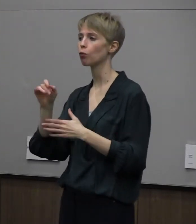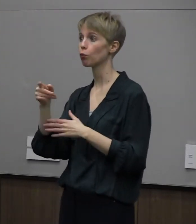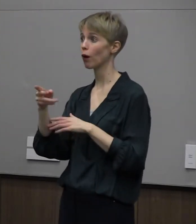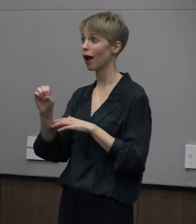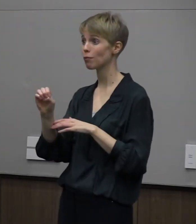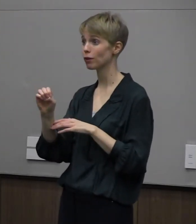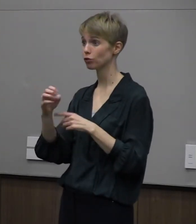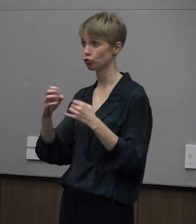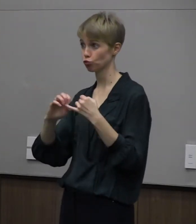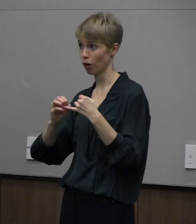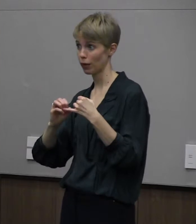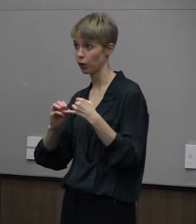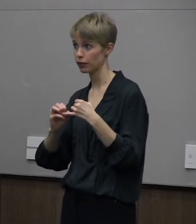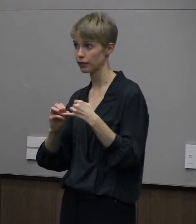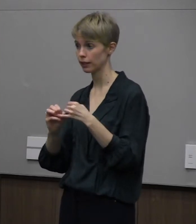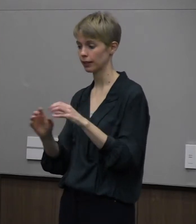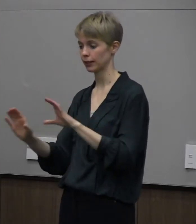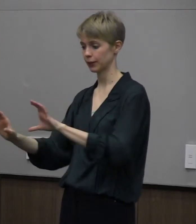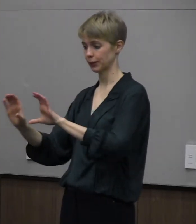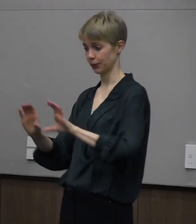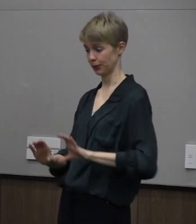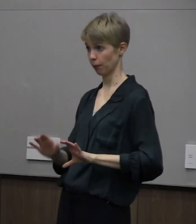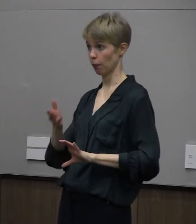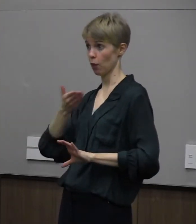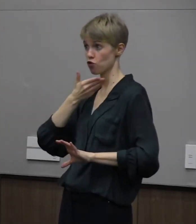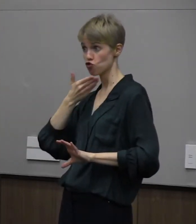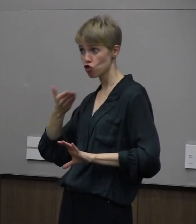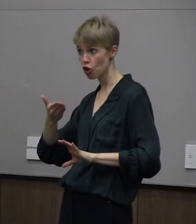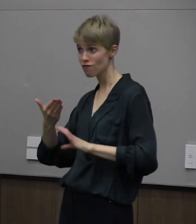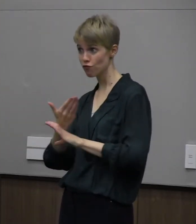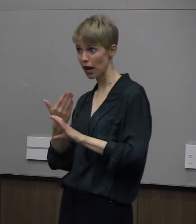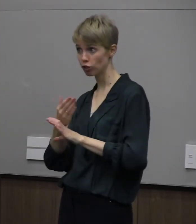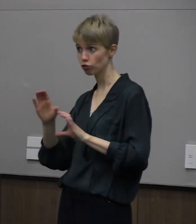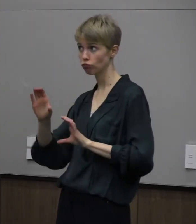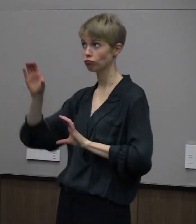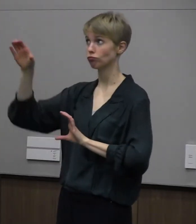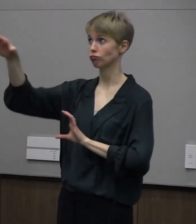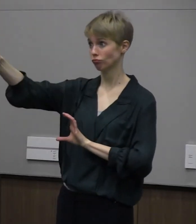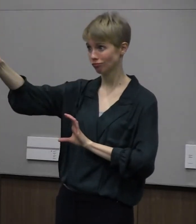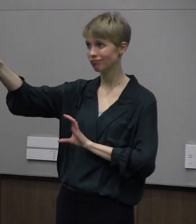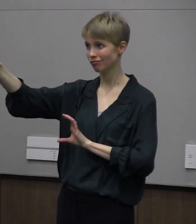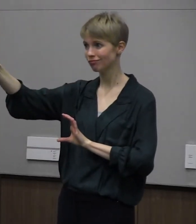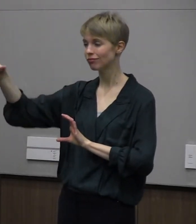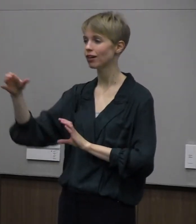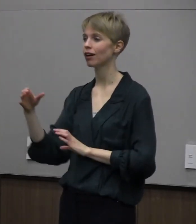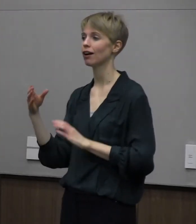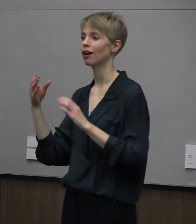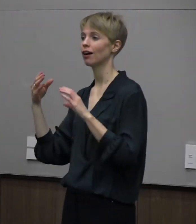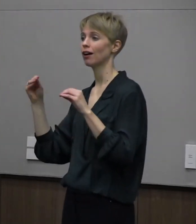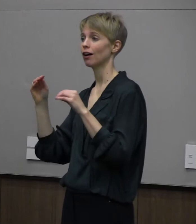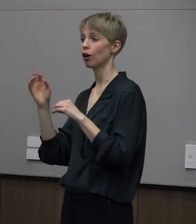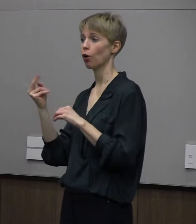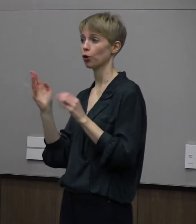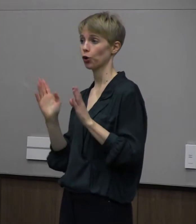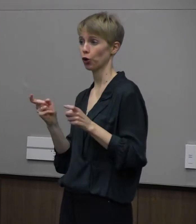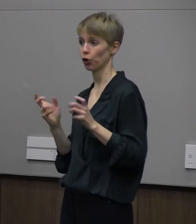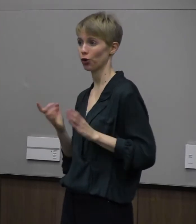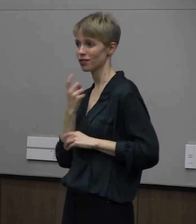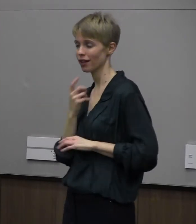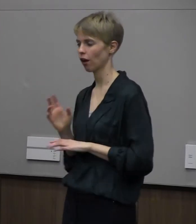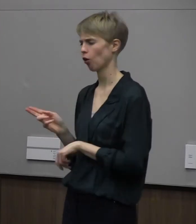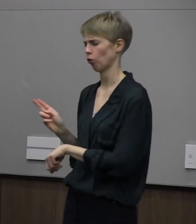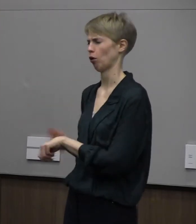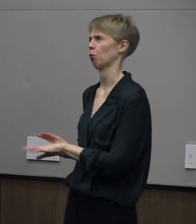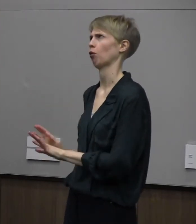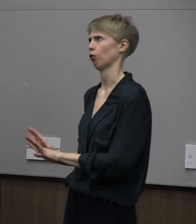of the containers and the good ones on top where they wouldn't show. It's okay, kid, said the manager. Everybody